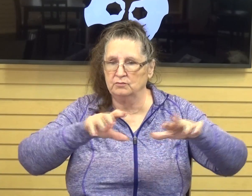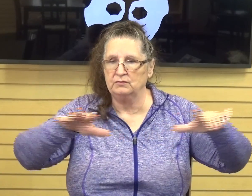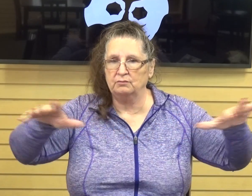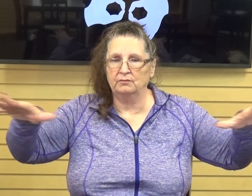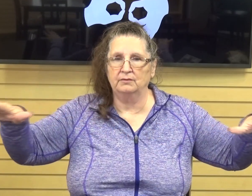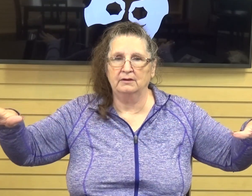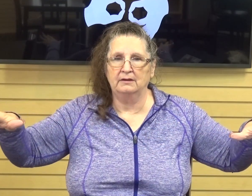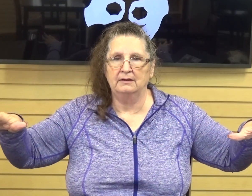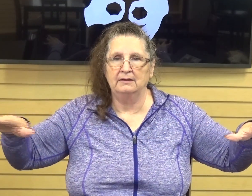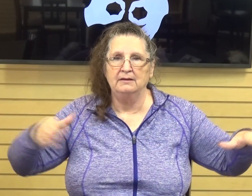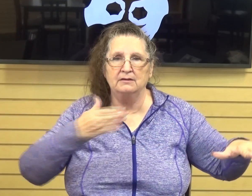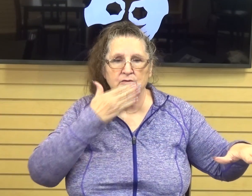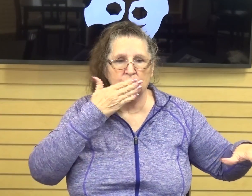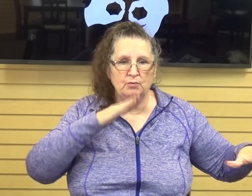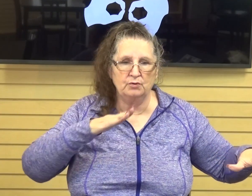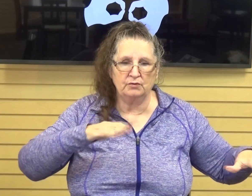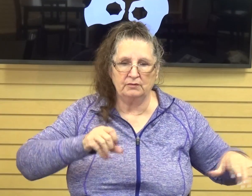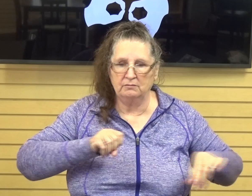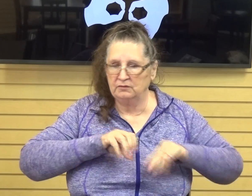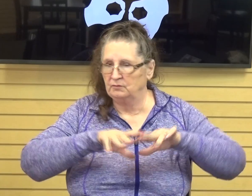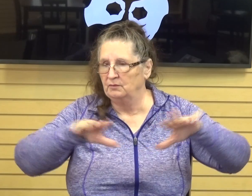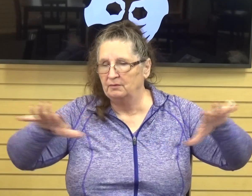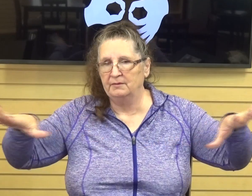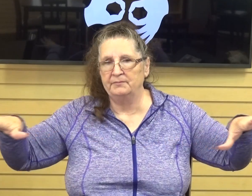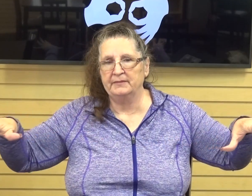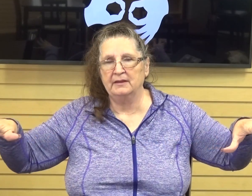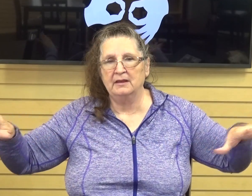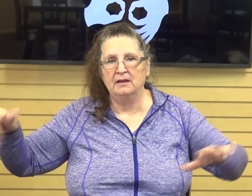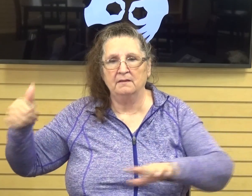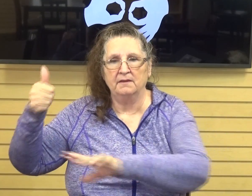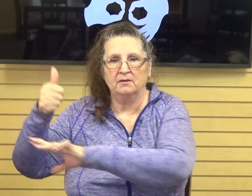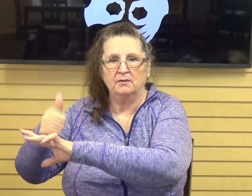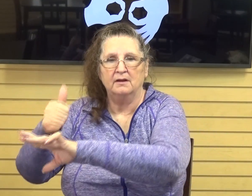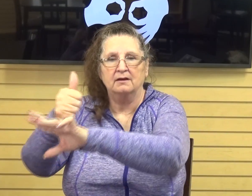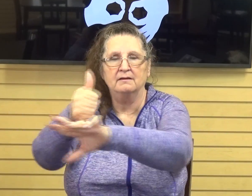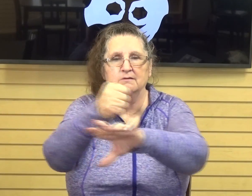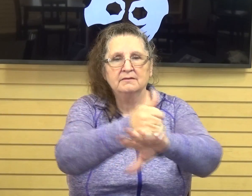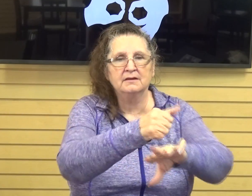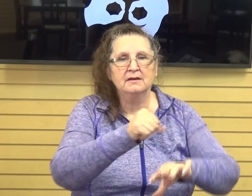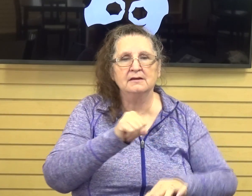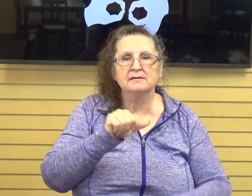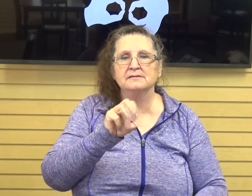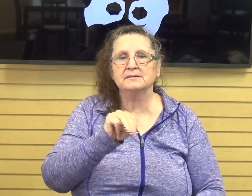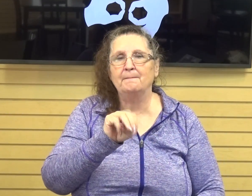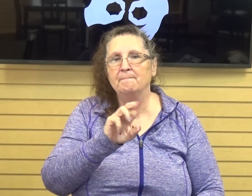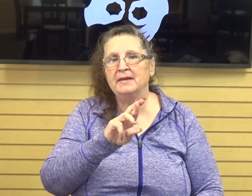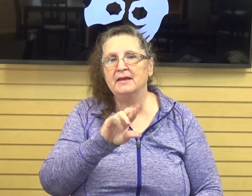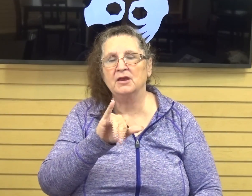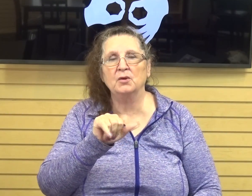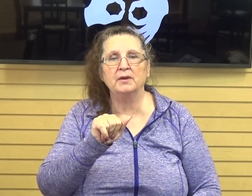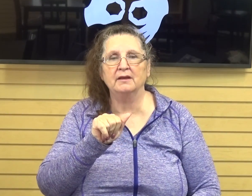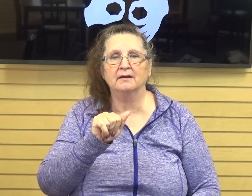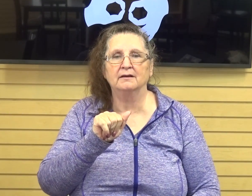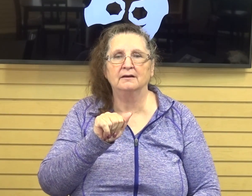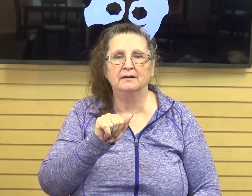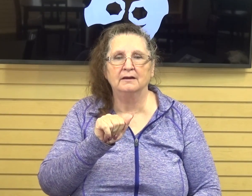in Jerusalem elsewhere, by the time that they got to Samaria, the groundwork had already been laid. The soil had already been